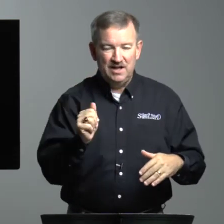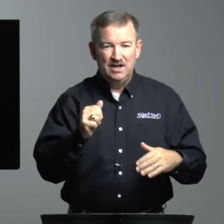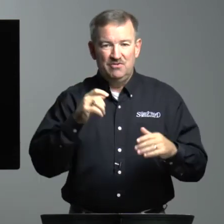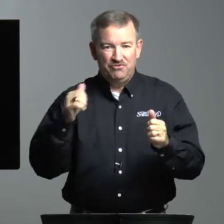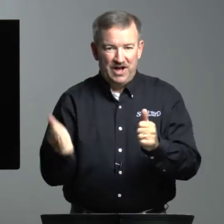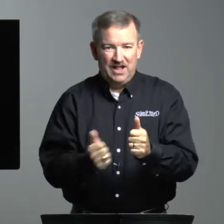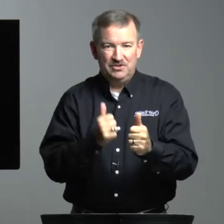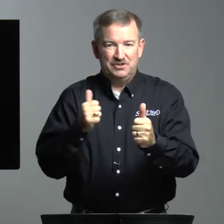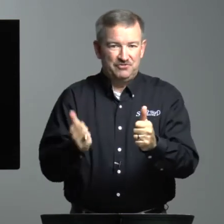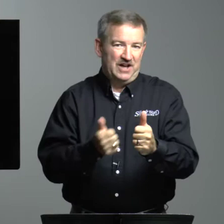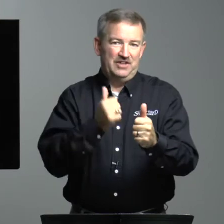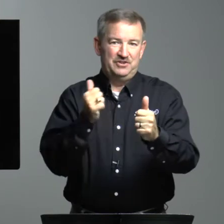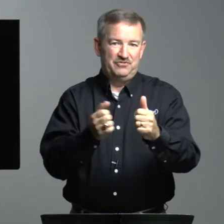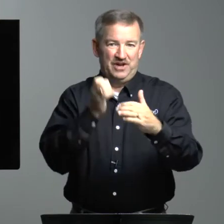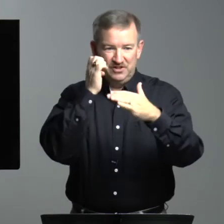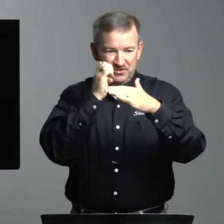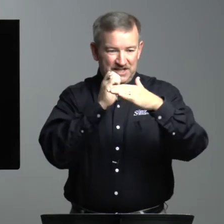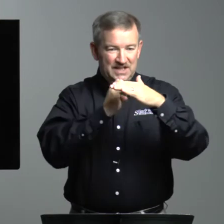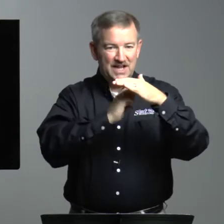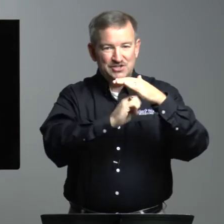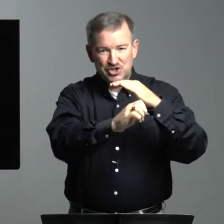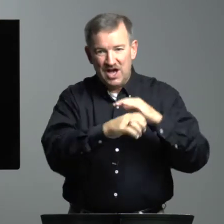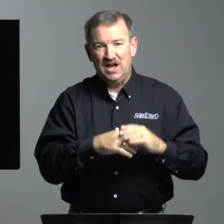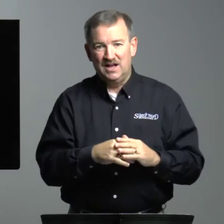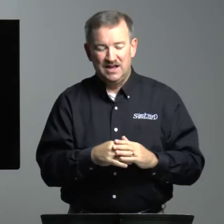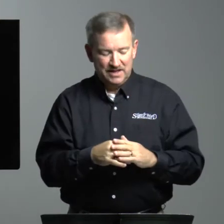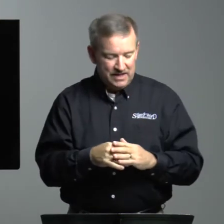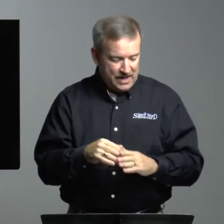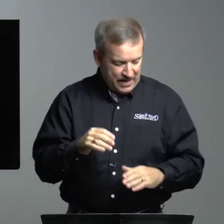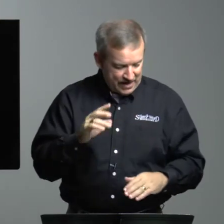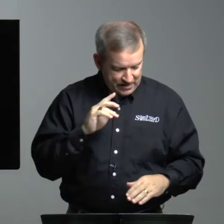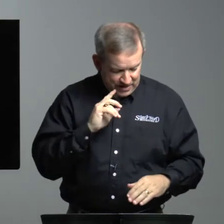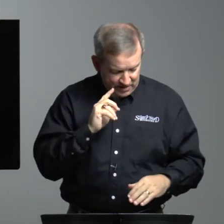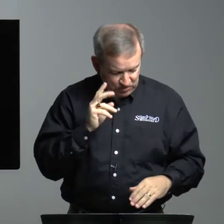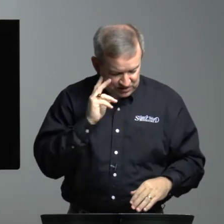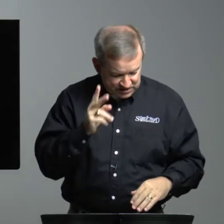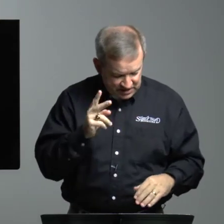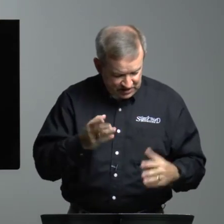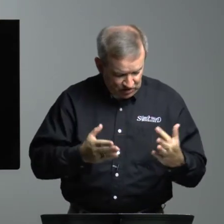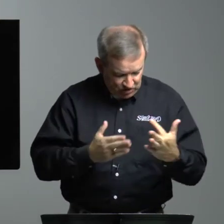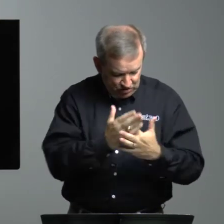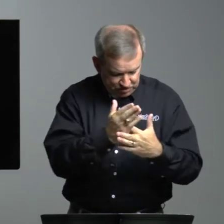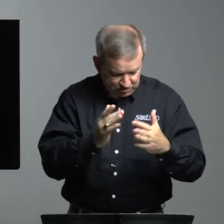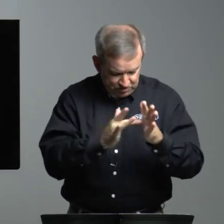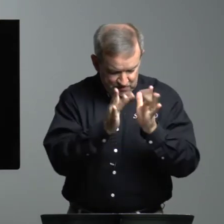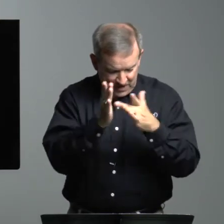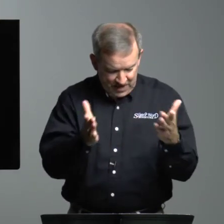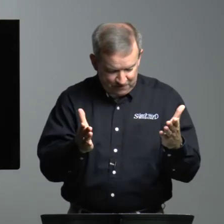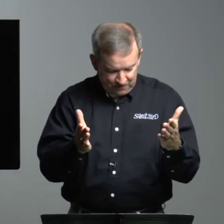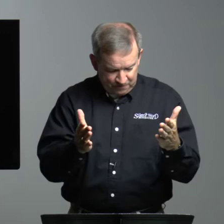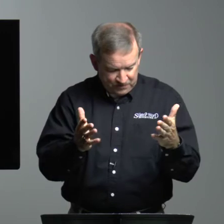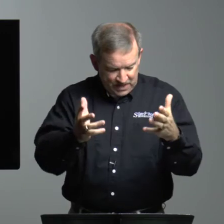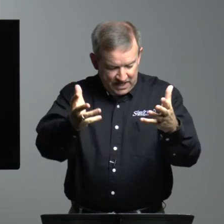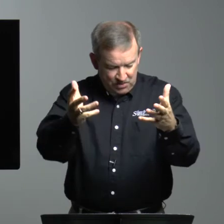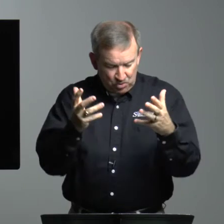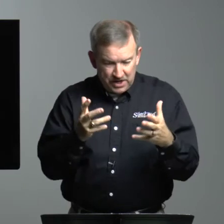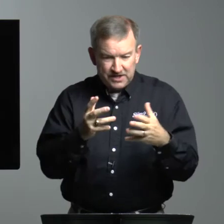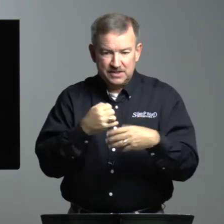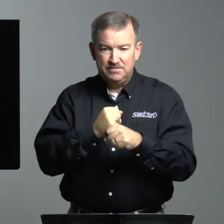followed and followed and followed Elijah. And we see it all through the Bible. He wanted to